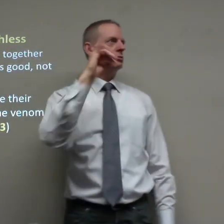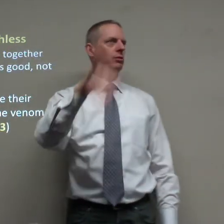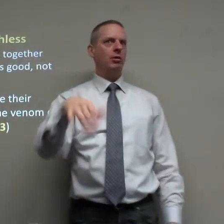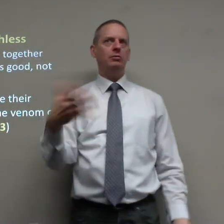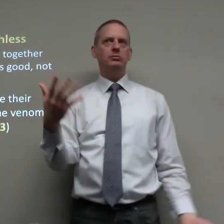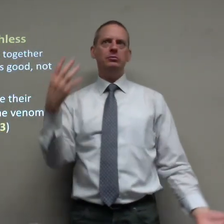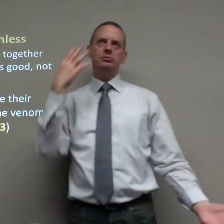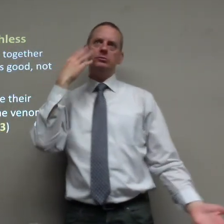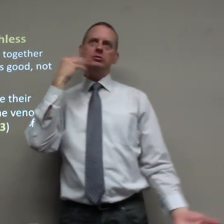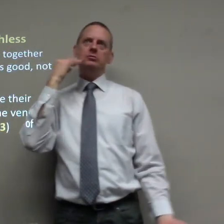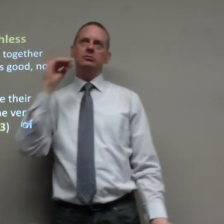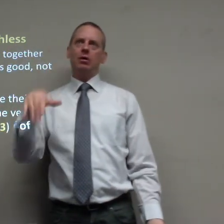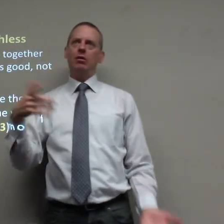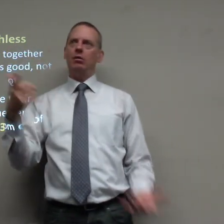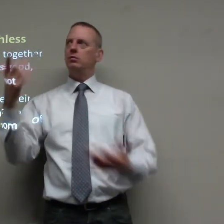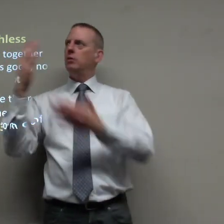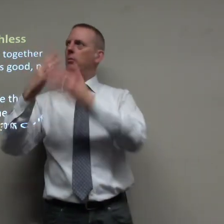I'm sure that all of us have experienced that